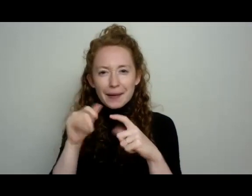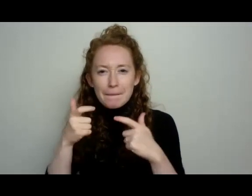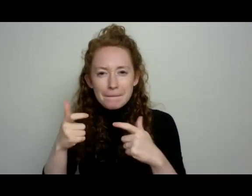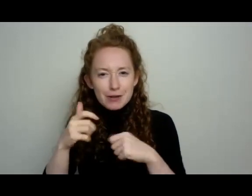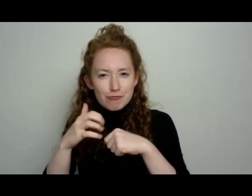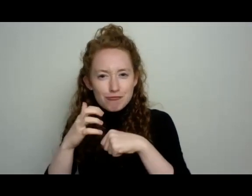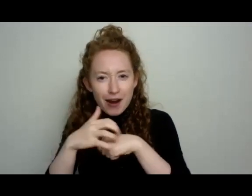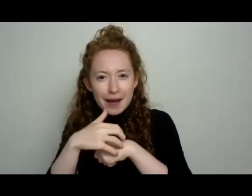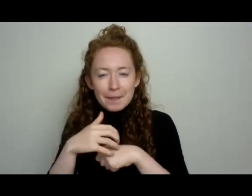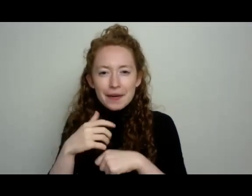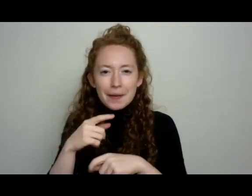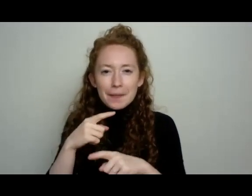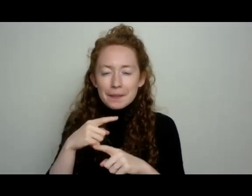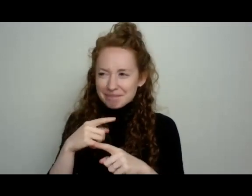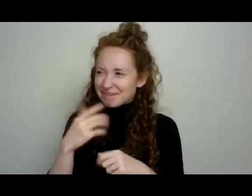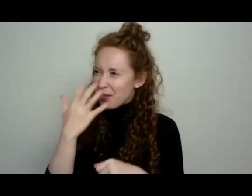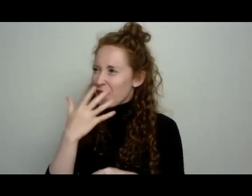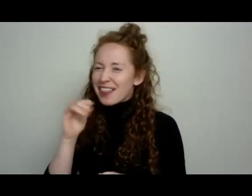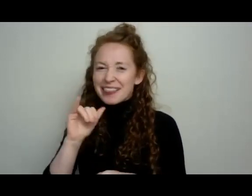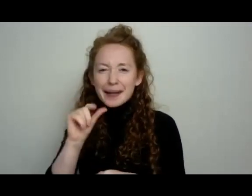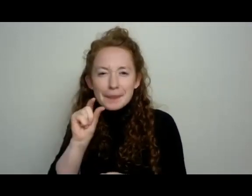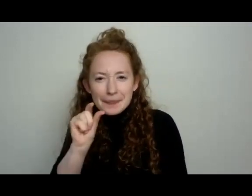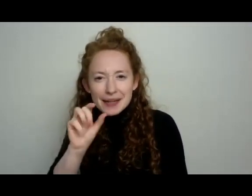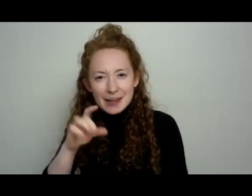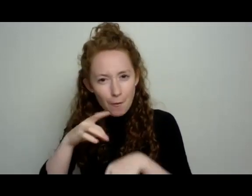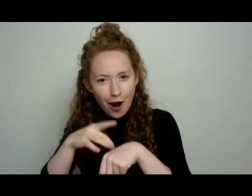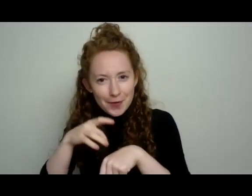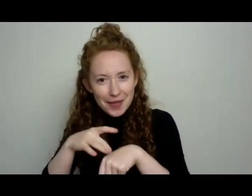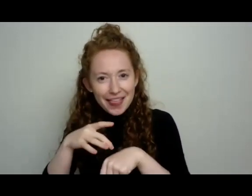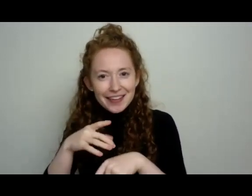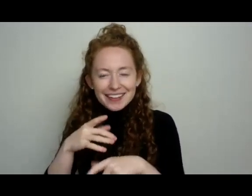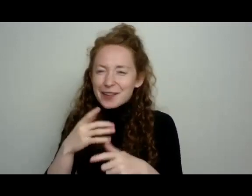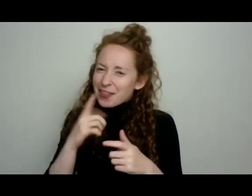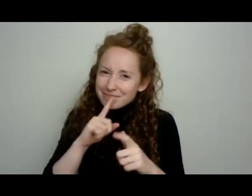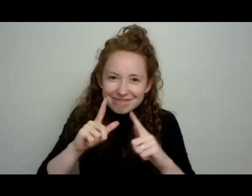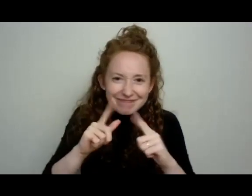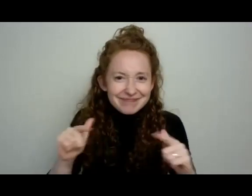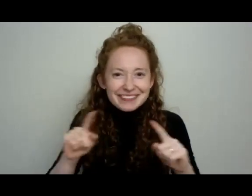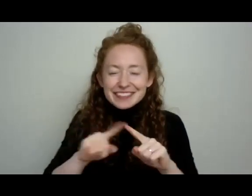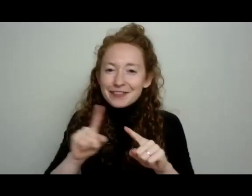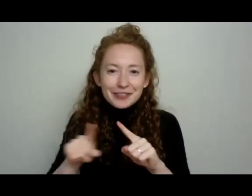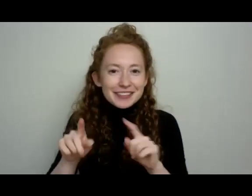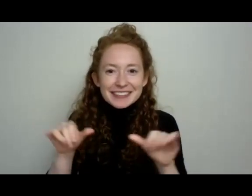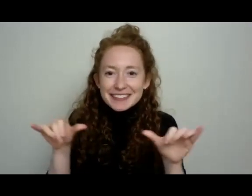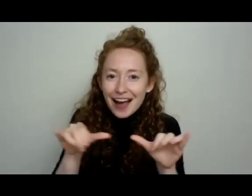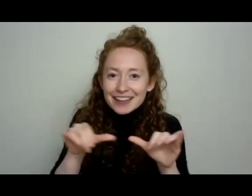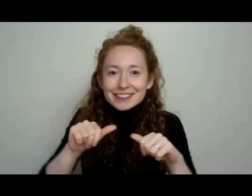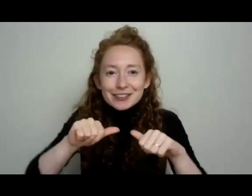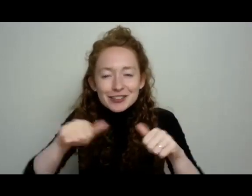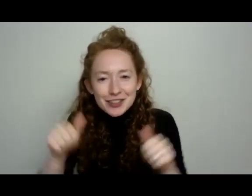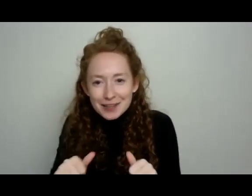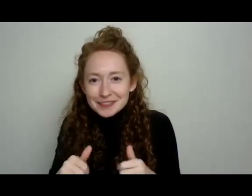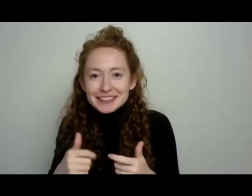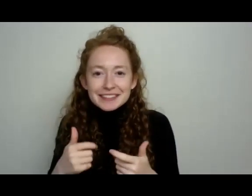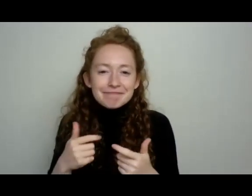that look like miniature watermelons. And so there are so many different sizes and shapes of